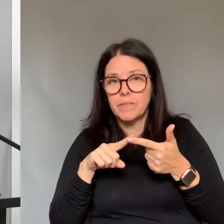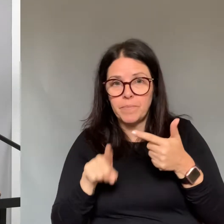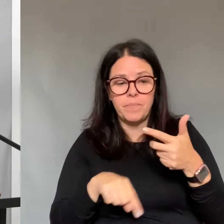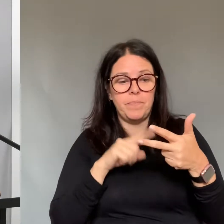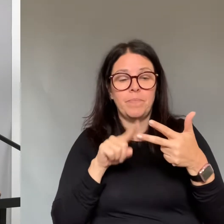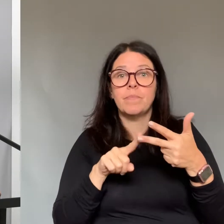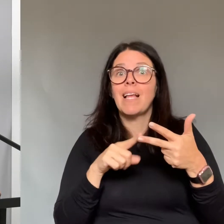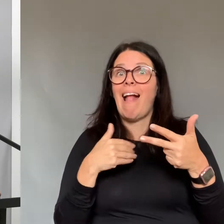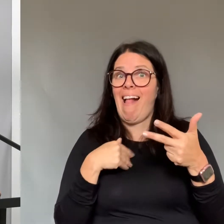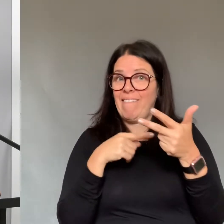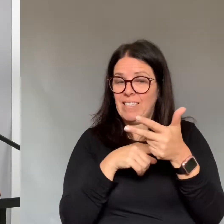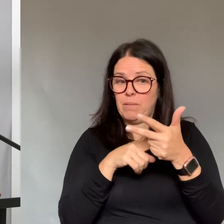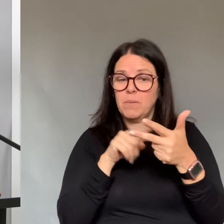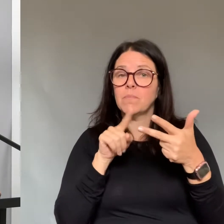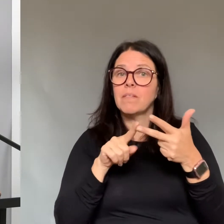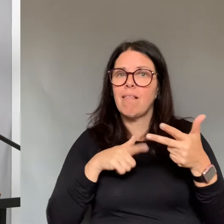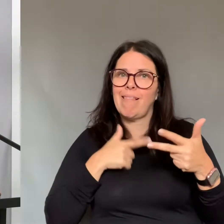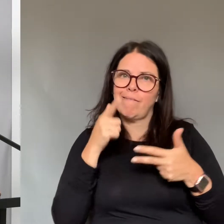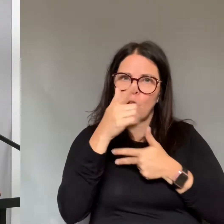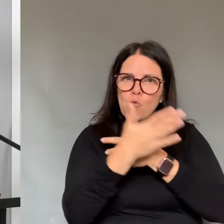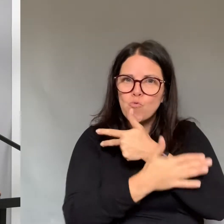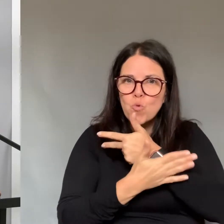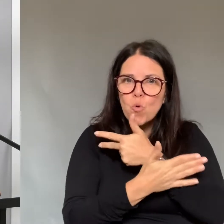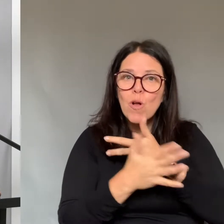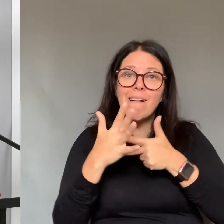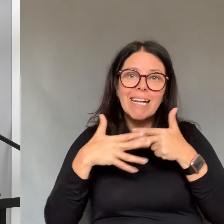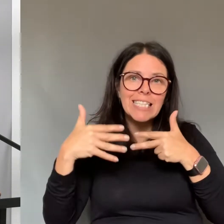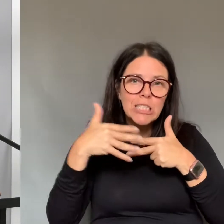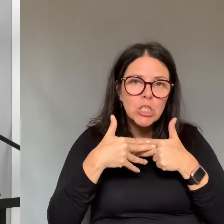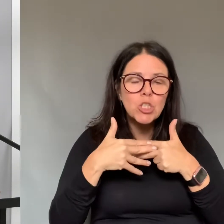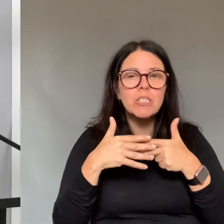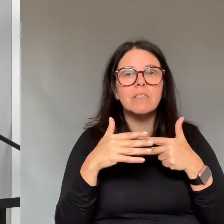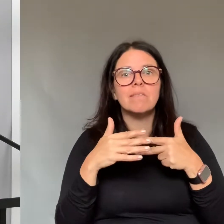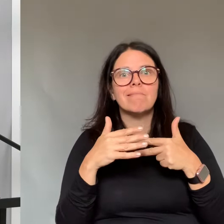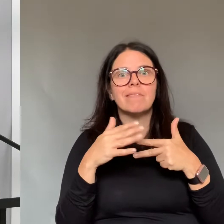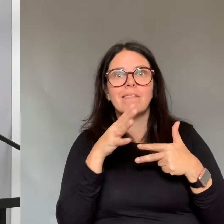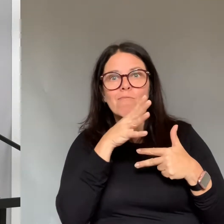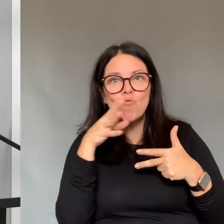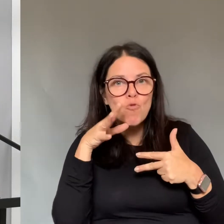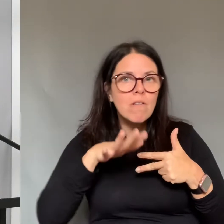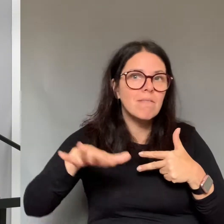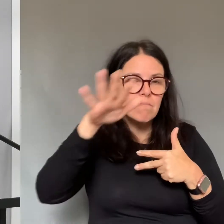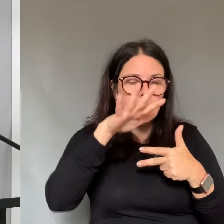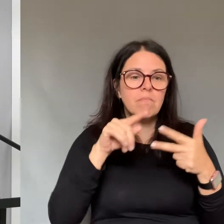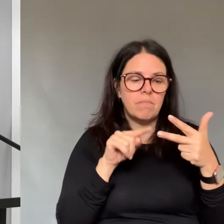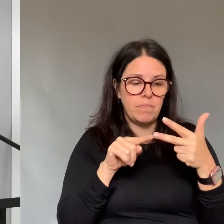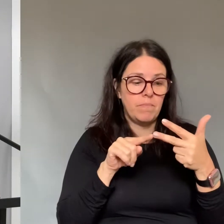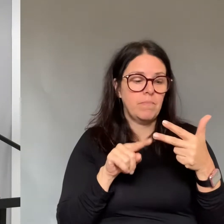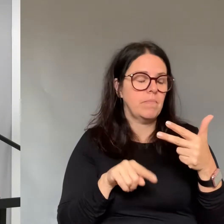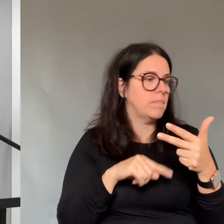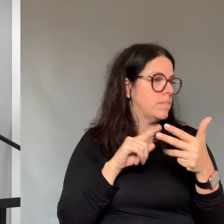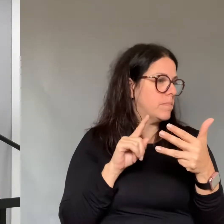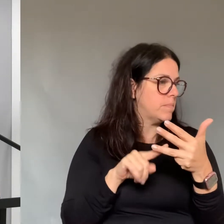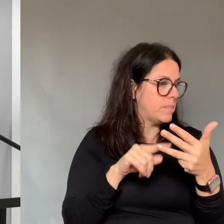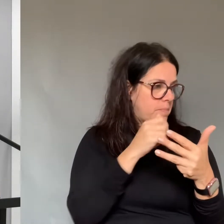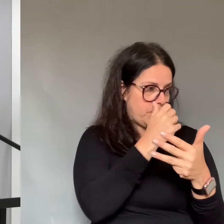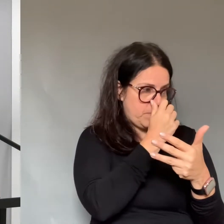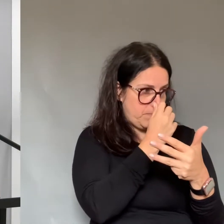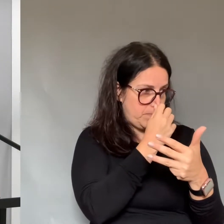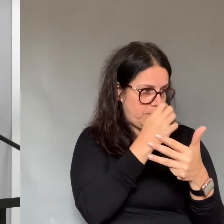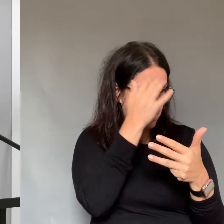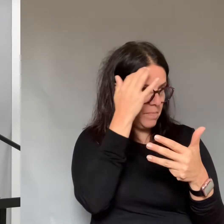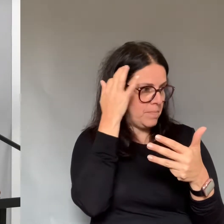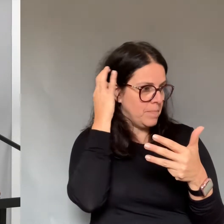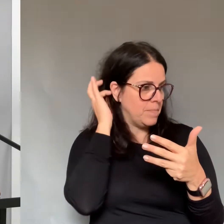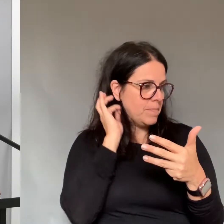members of remote isolated rural and or indigenous communities and symptomatic travelers identified at a point of